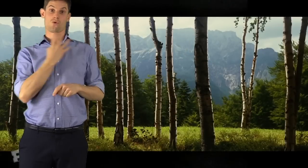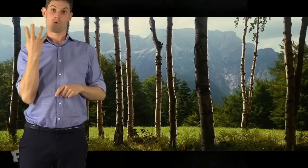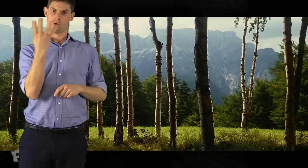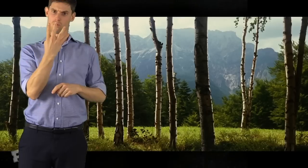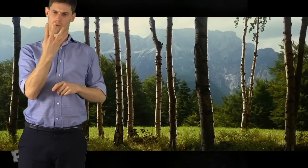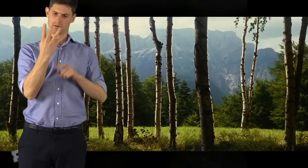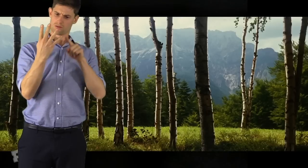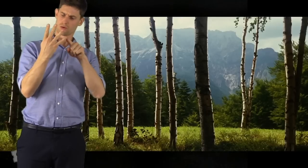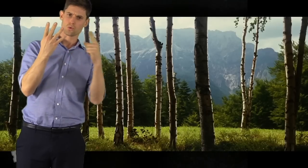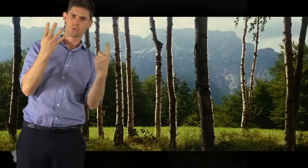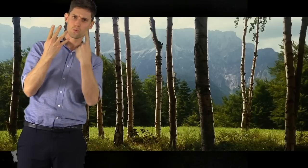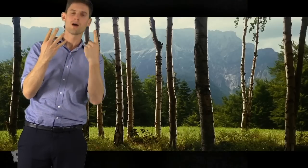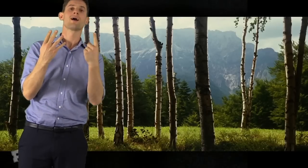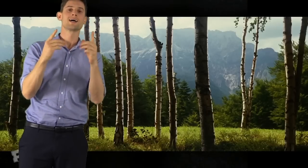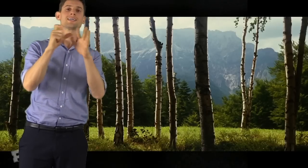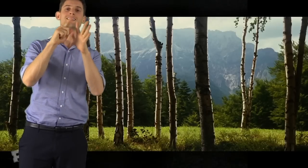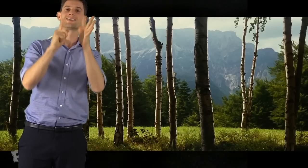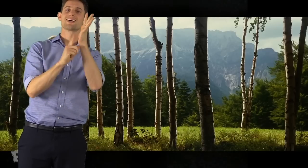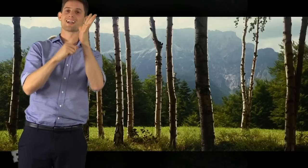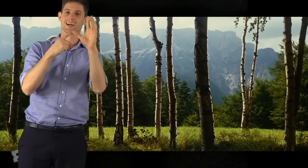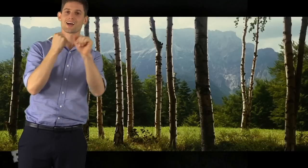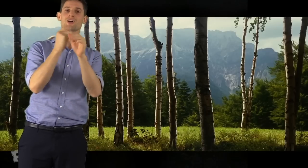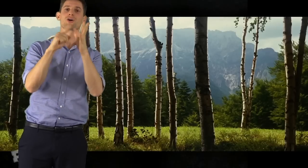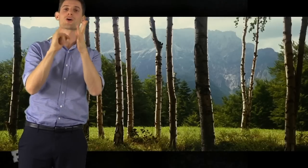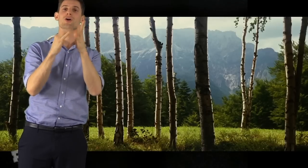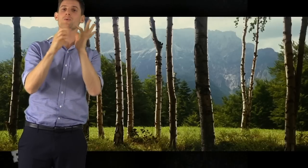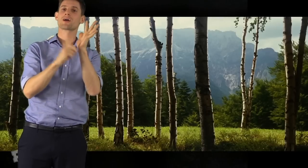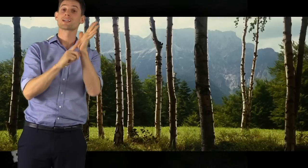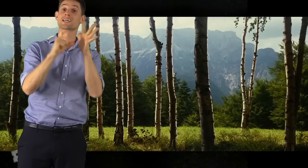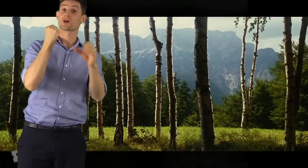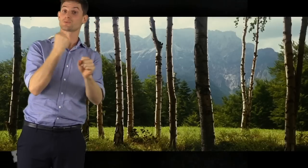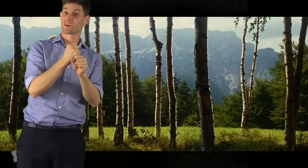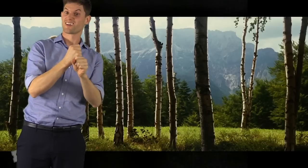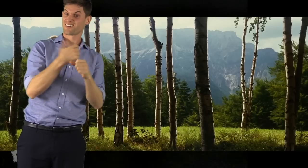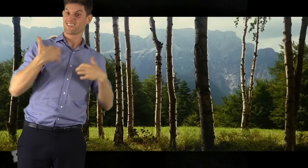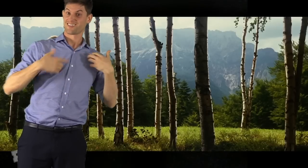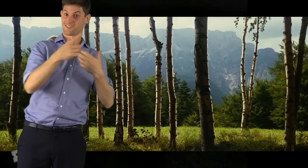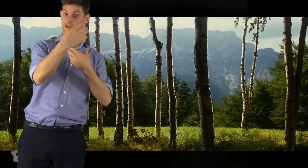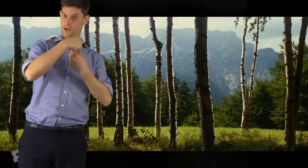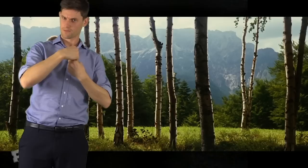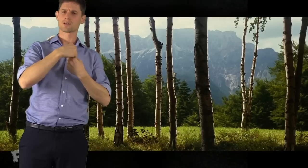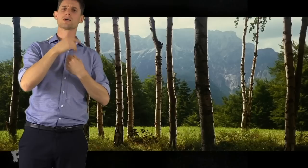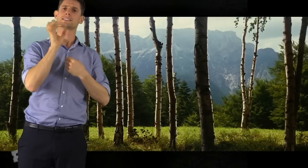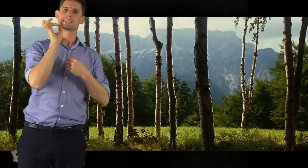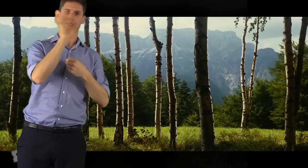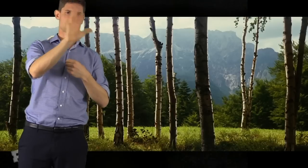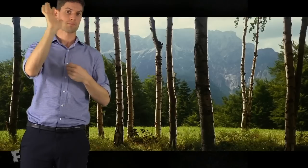The hills are with The hills are with music. The hills are